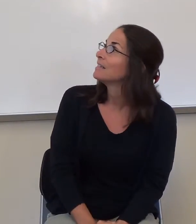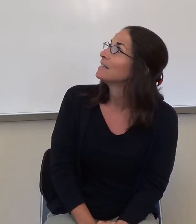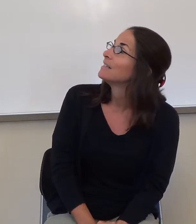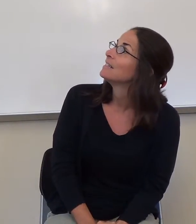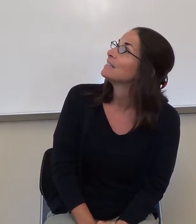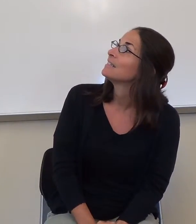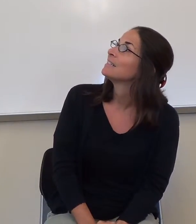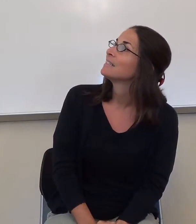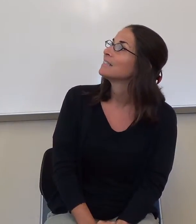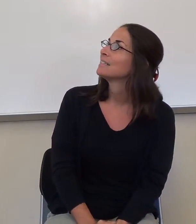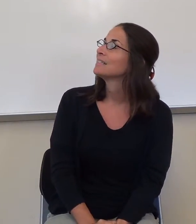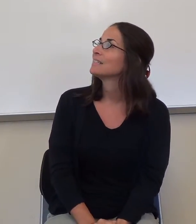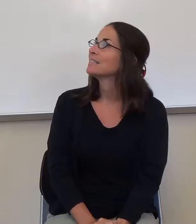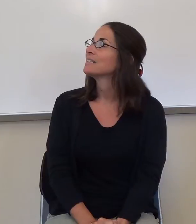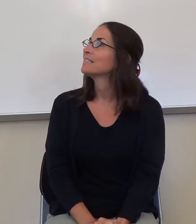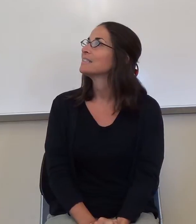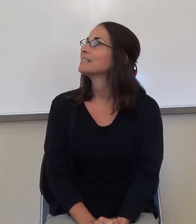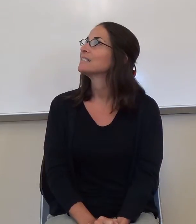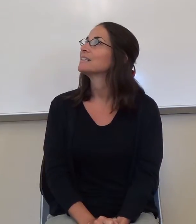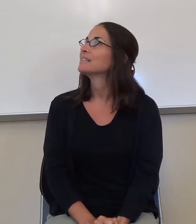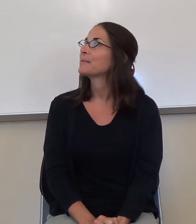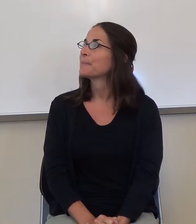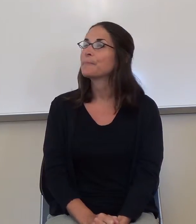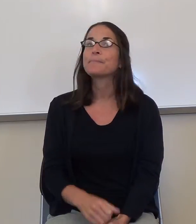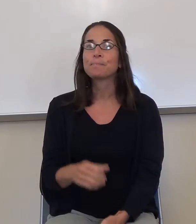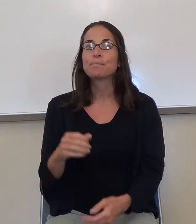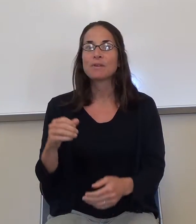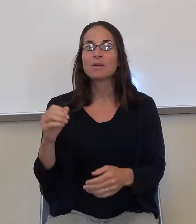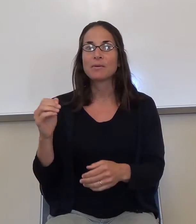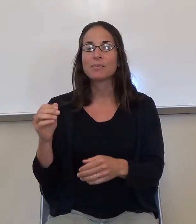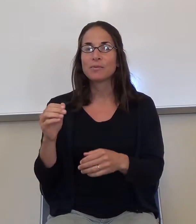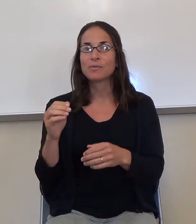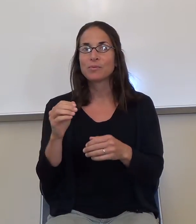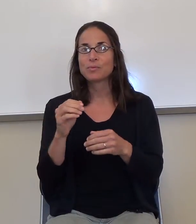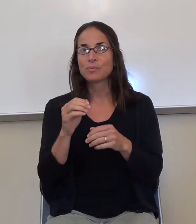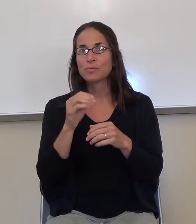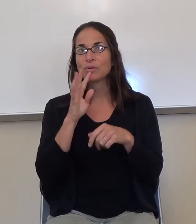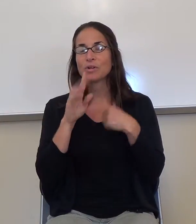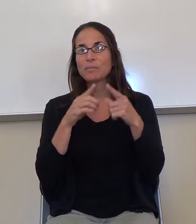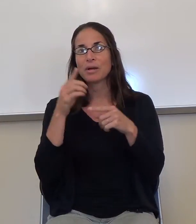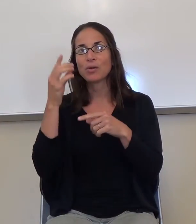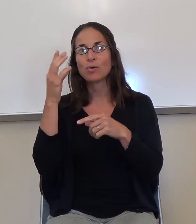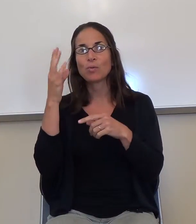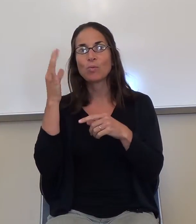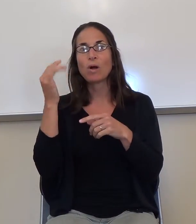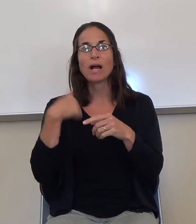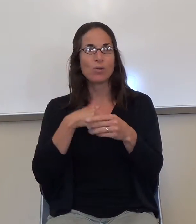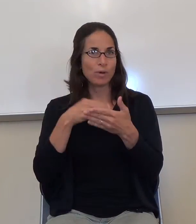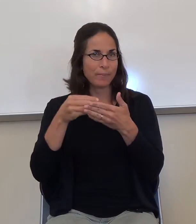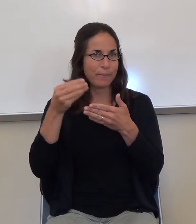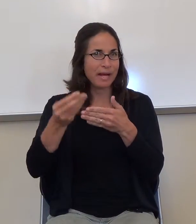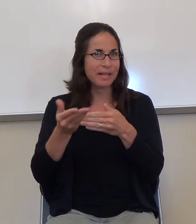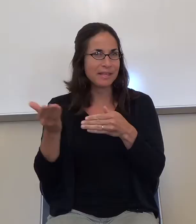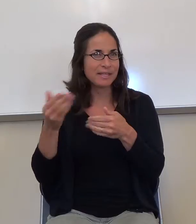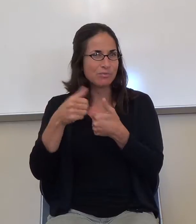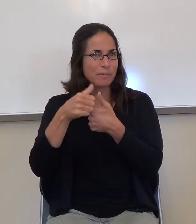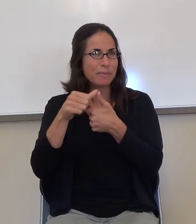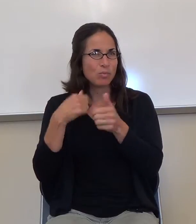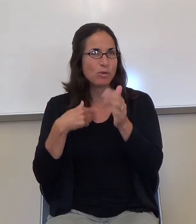going back to what we talked about with the fly-we-buy thing. Remember, we went over that and